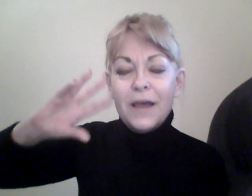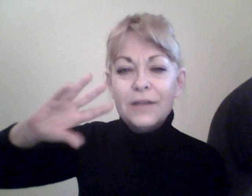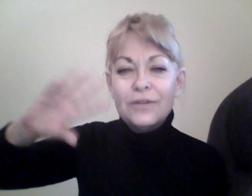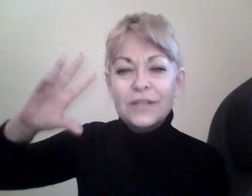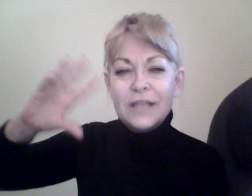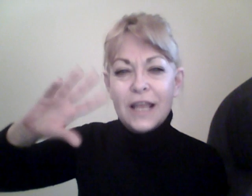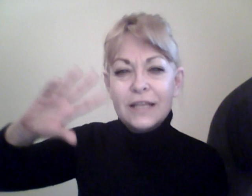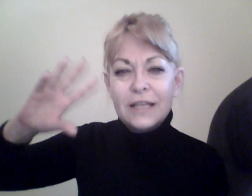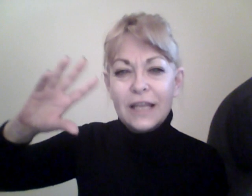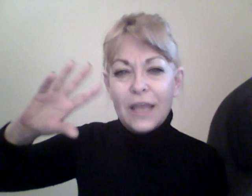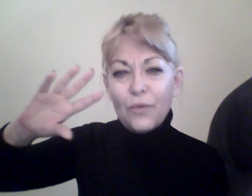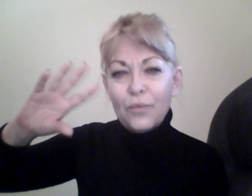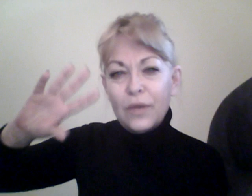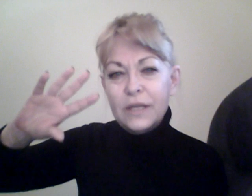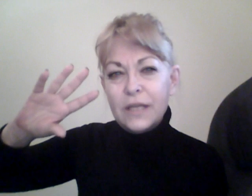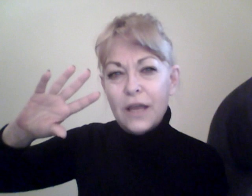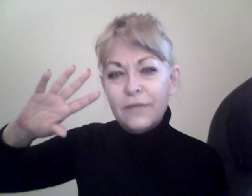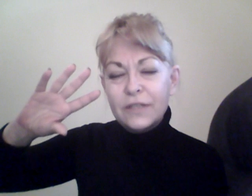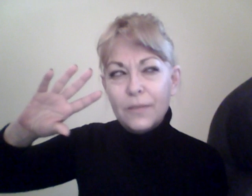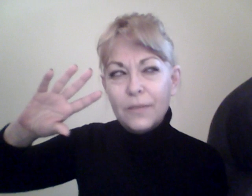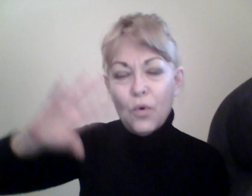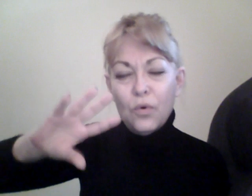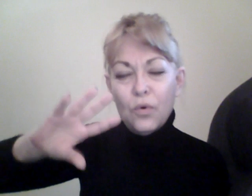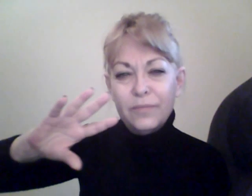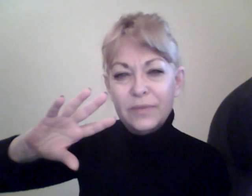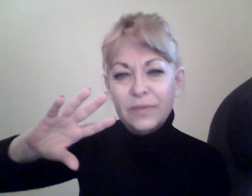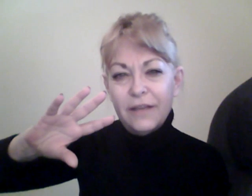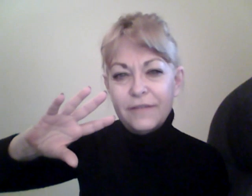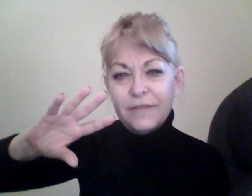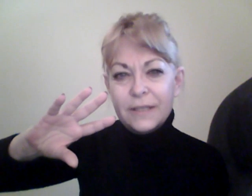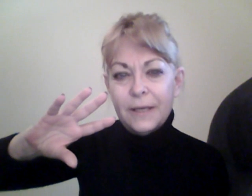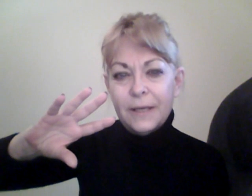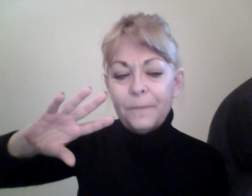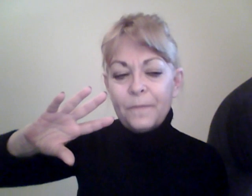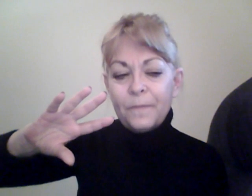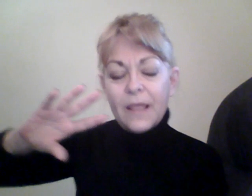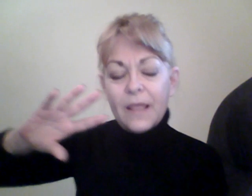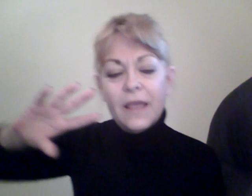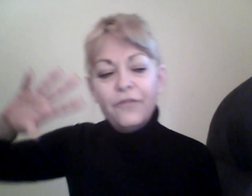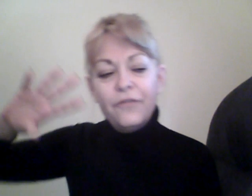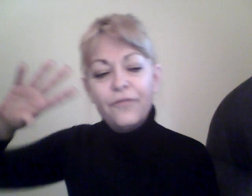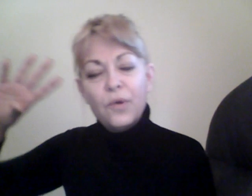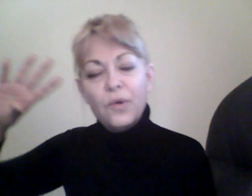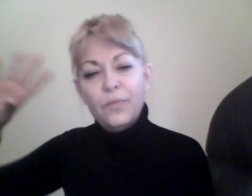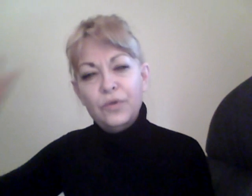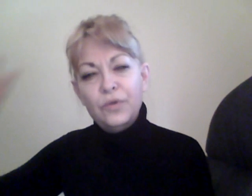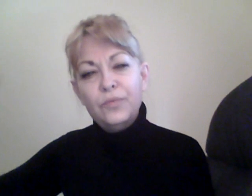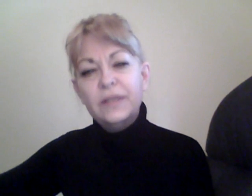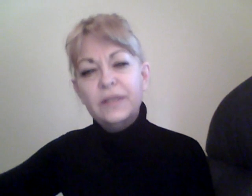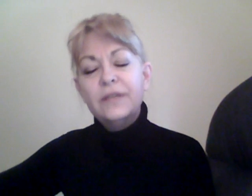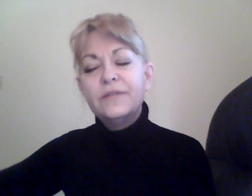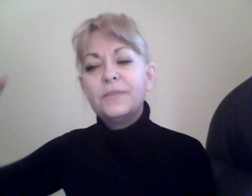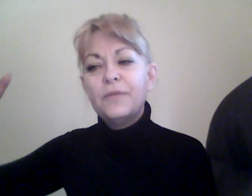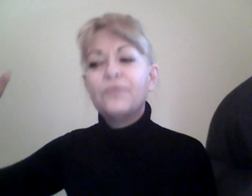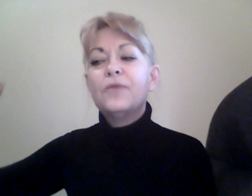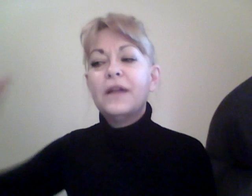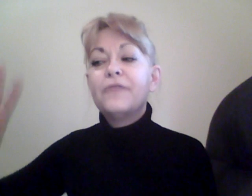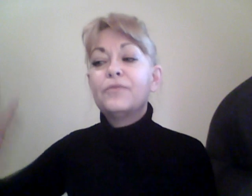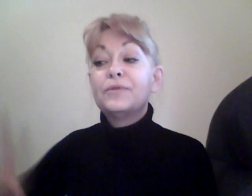understanding, get rid of some old beliefs and form new beliefs before I ever was